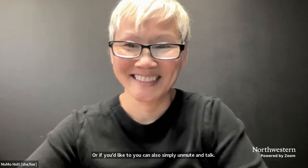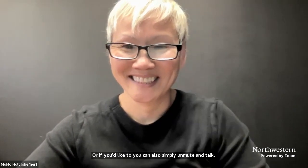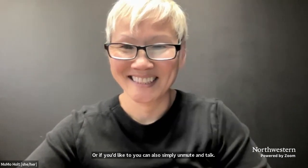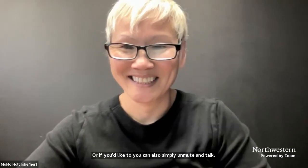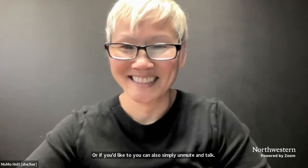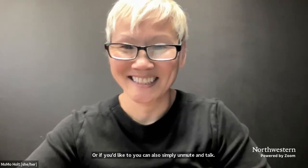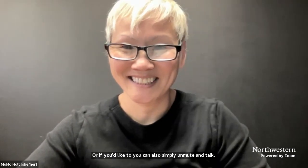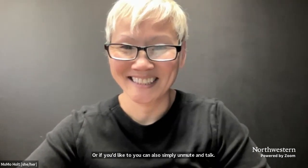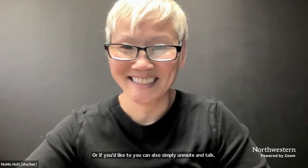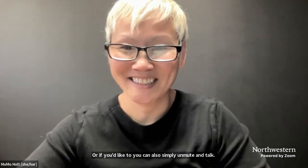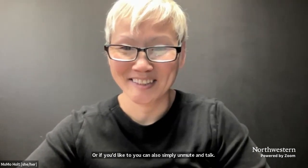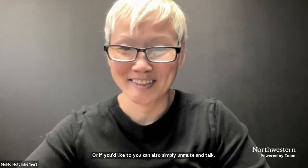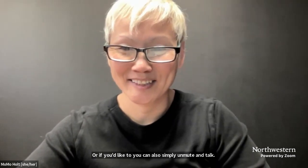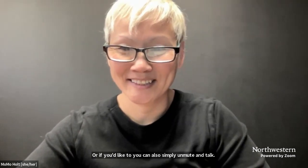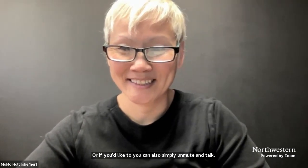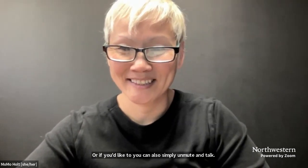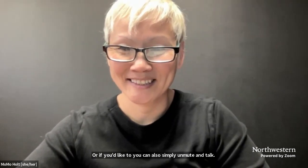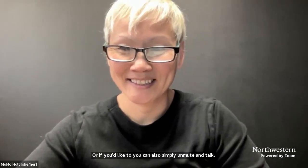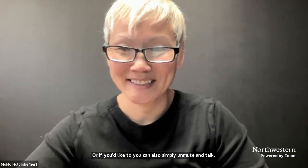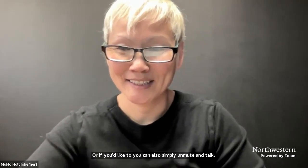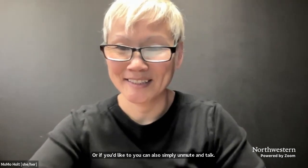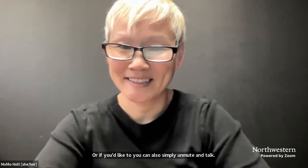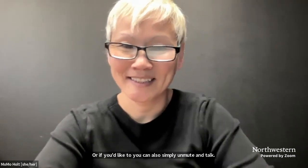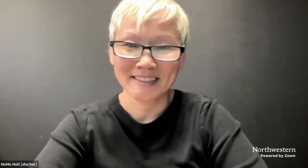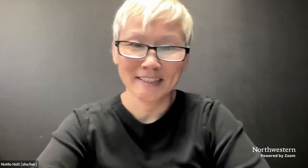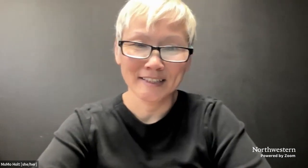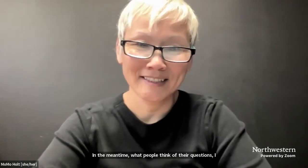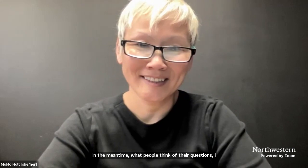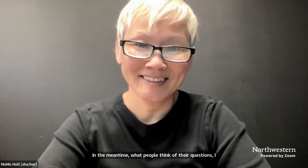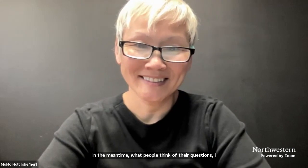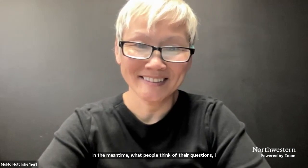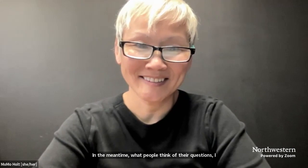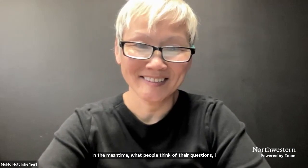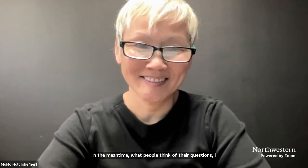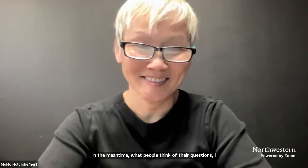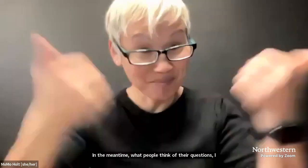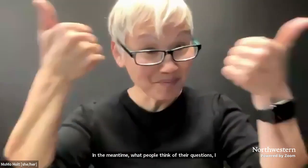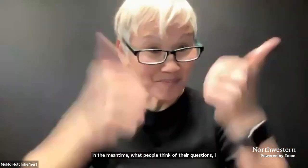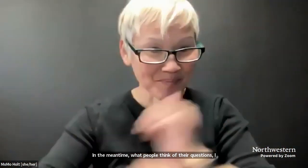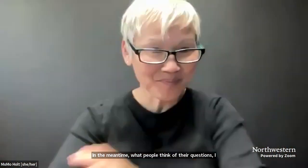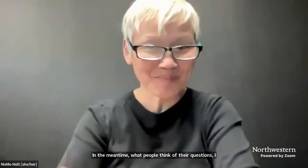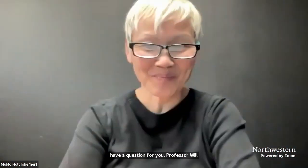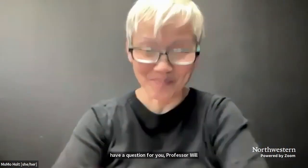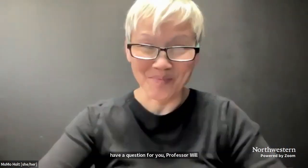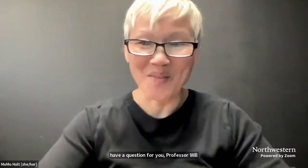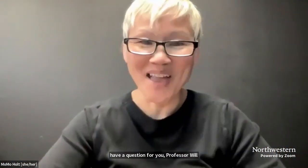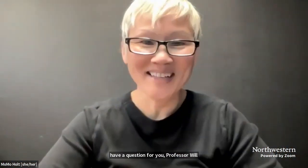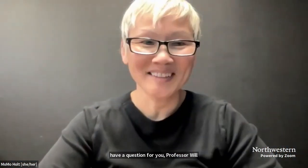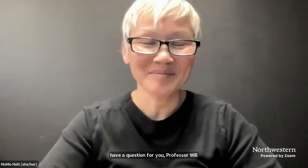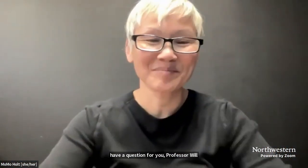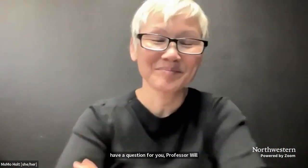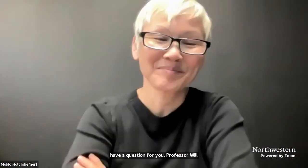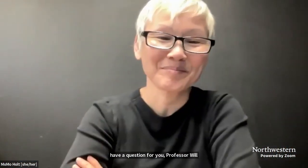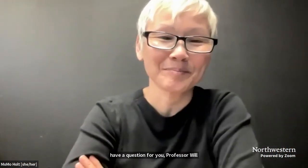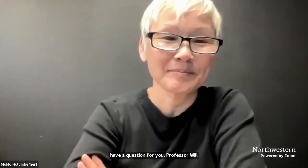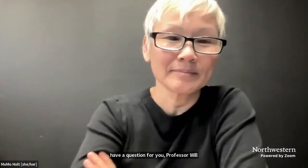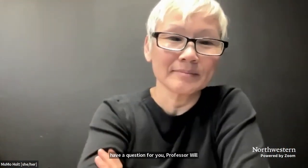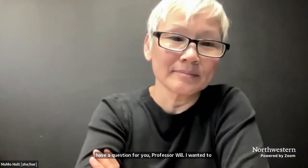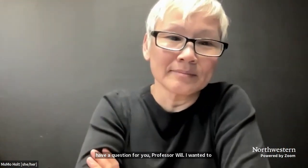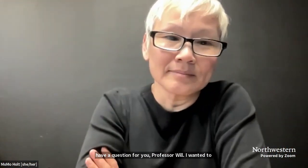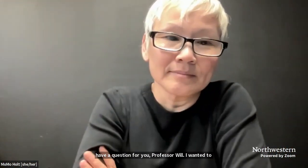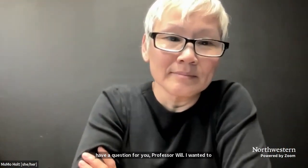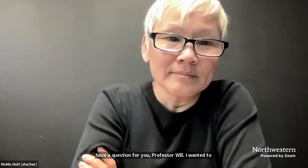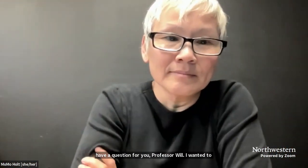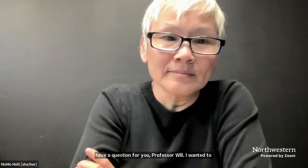In the meantime, while people think of their questions, I have a question for you, Professor Momo. So I wanted to ask, I saw in your